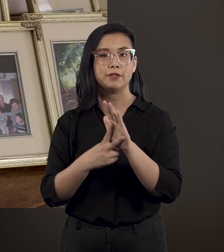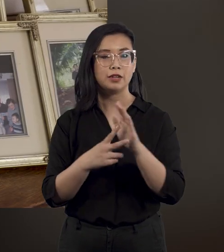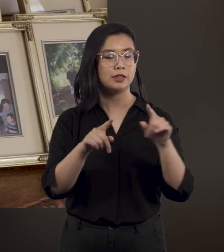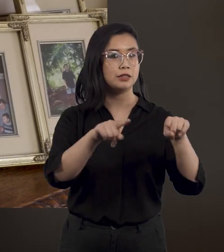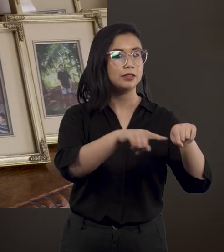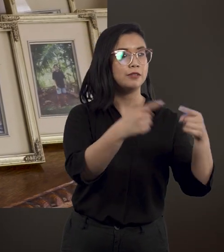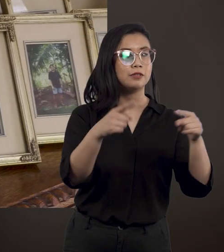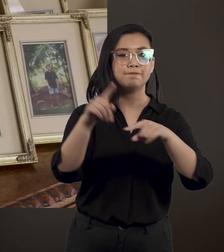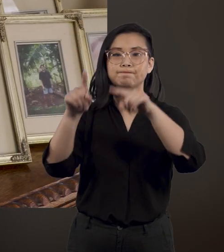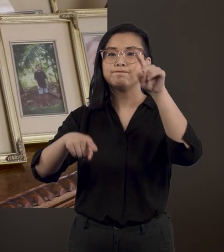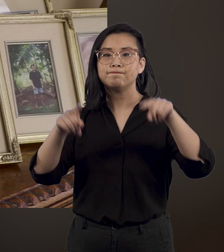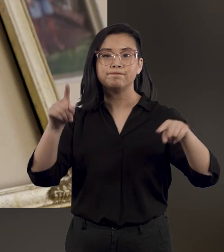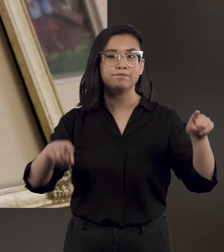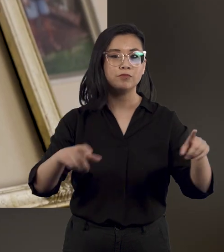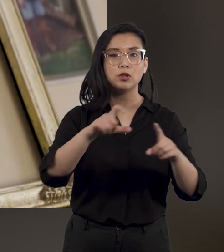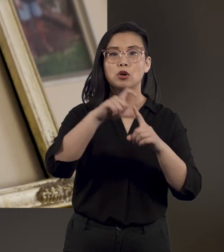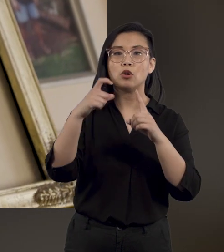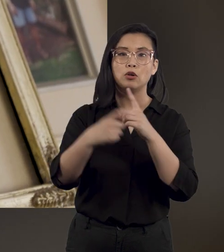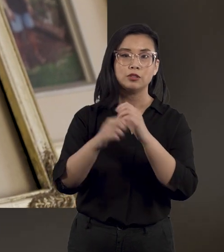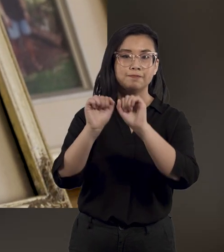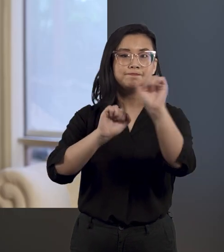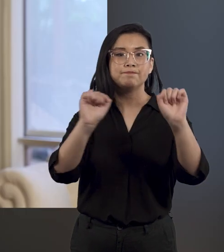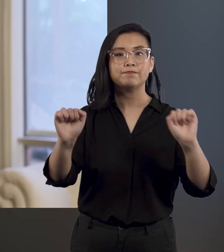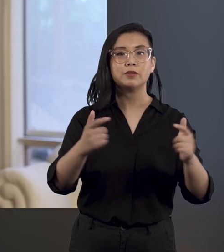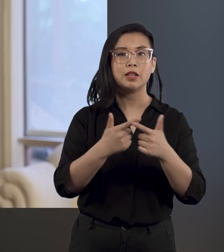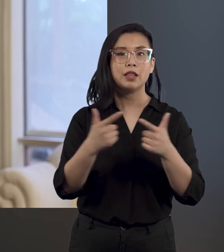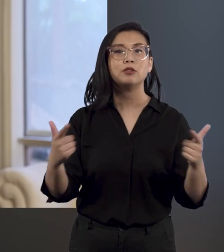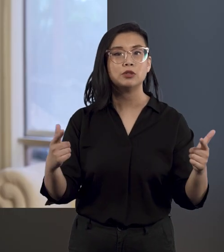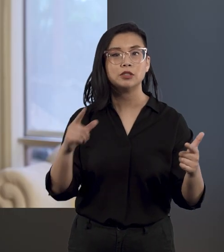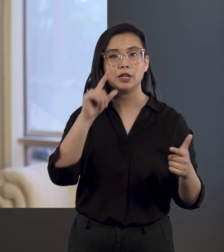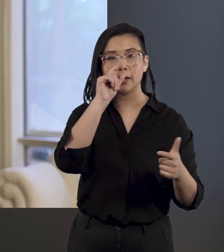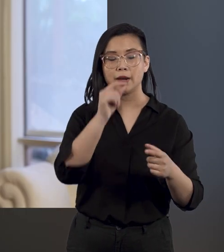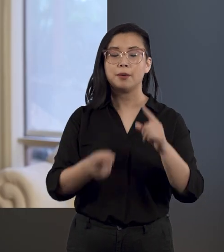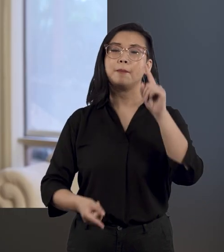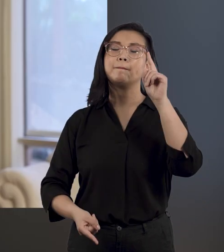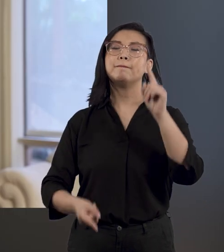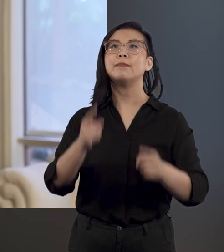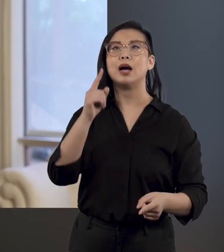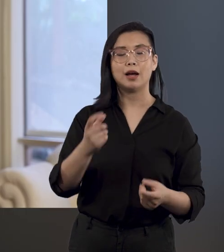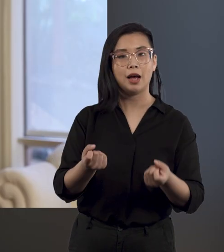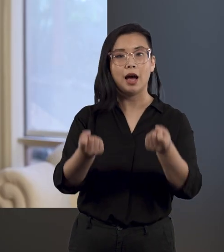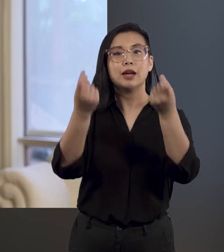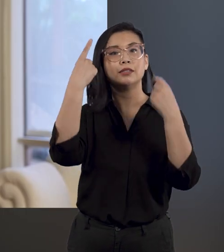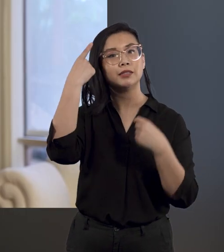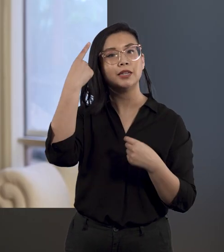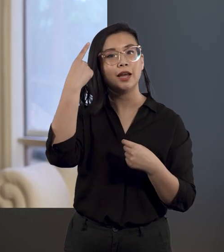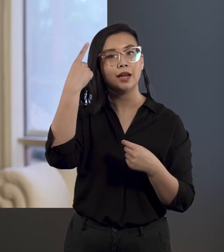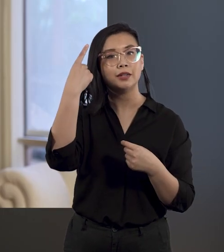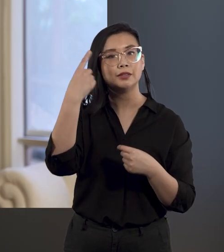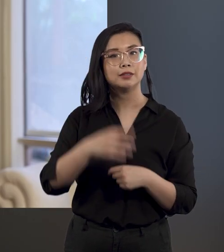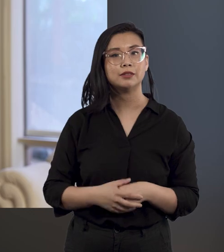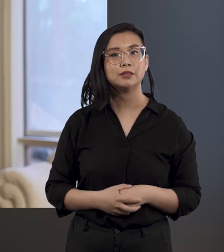In different, um, cultures, like, in their languages. So they can understand the information and the images.